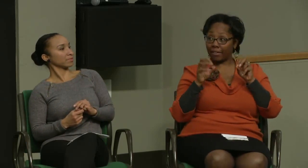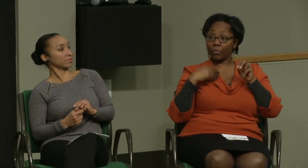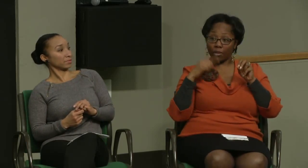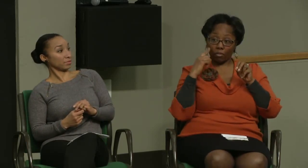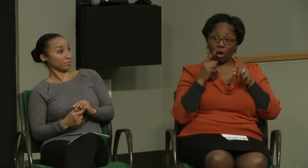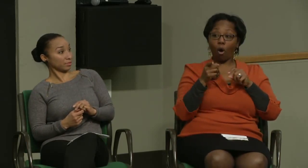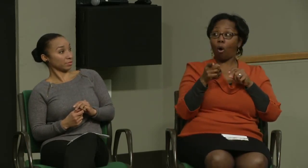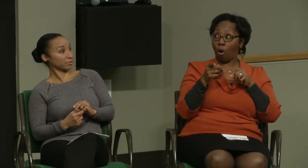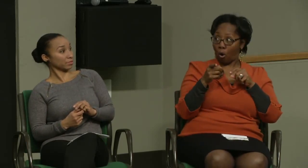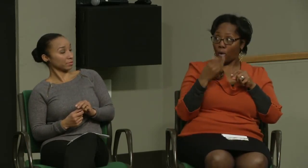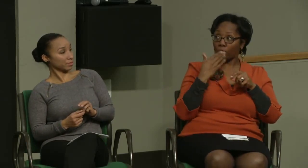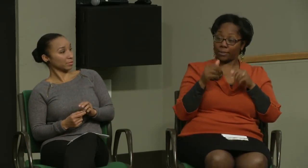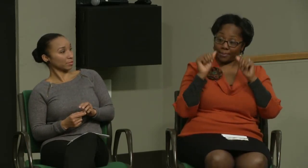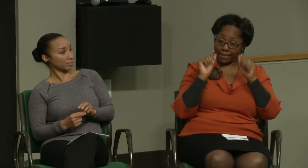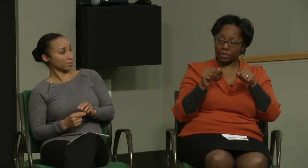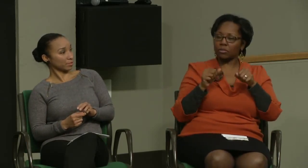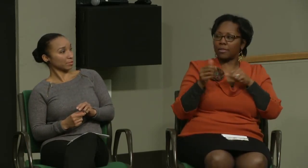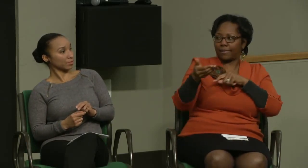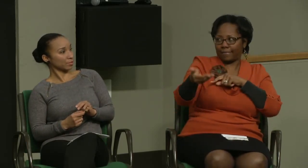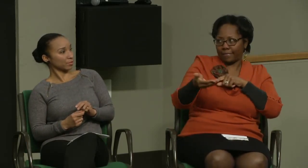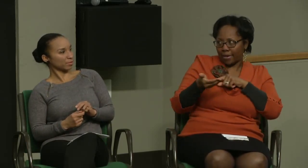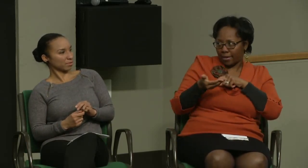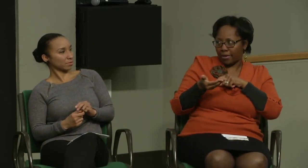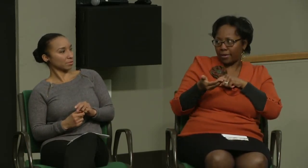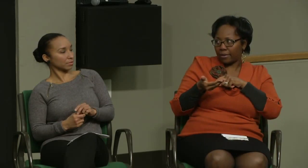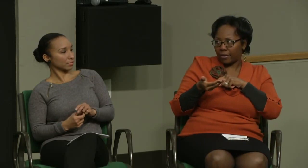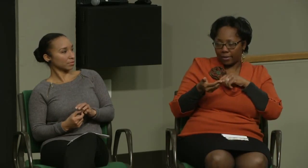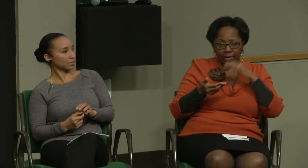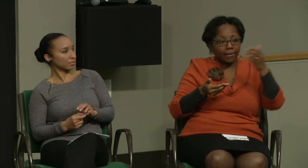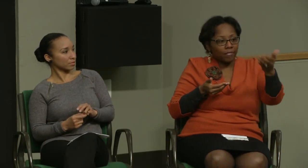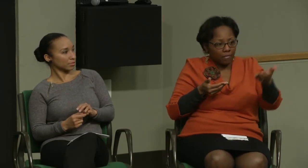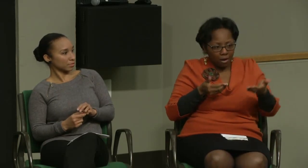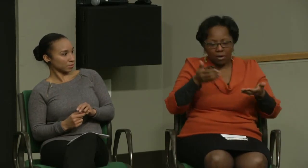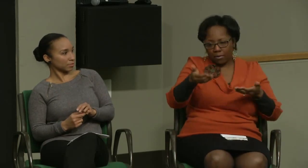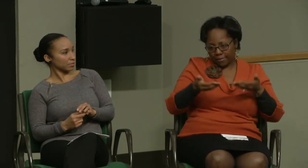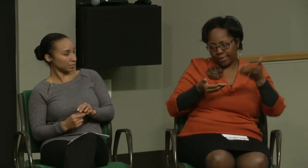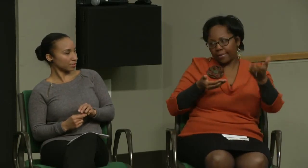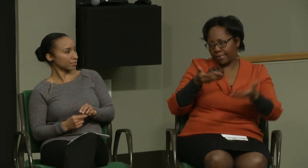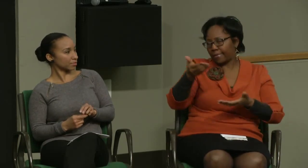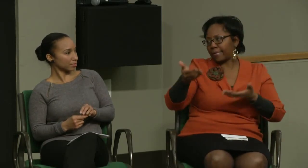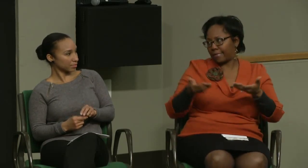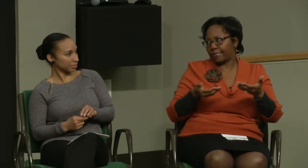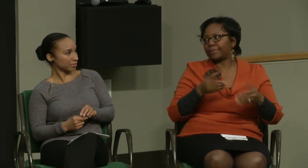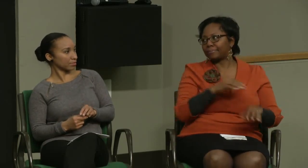decide who would be a best match to become a member of our organization. And so, becoming a member was by invitation.